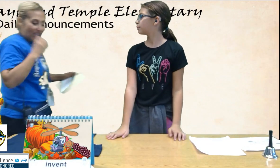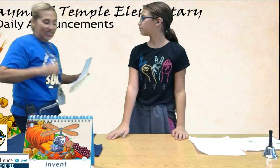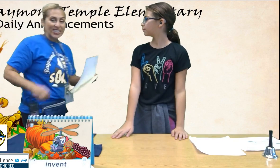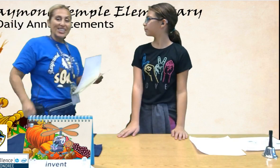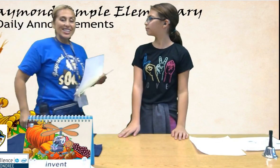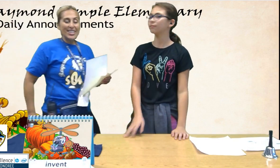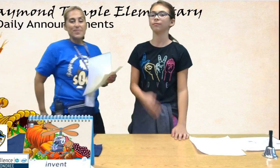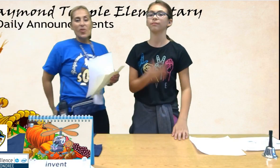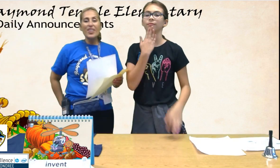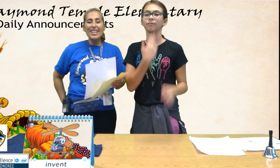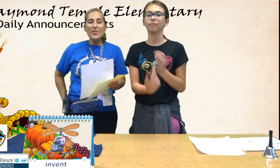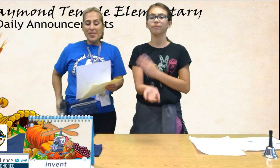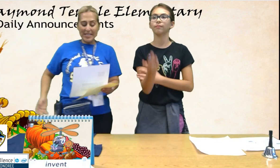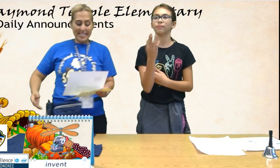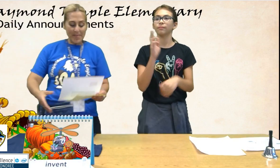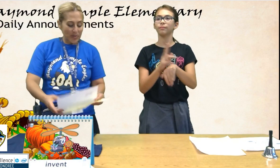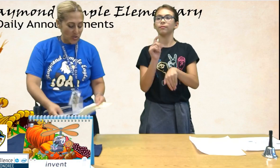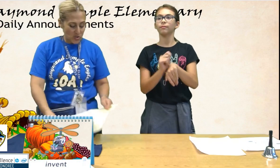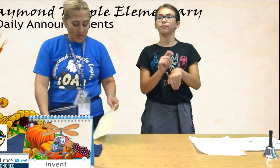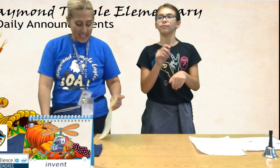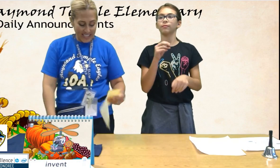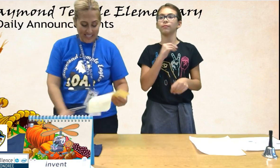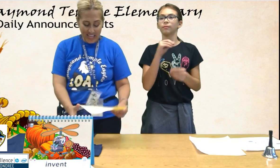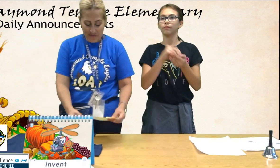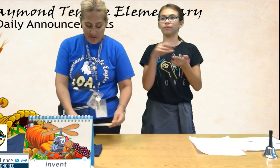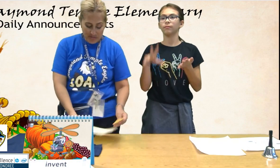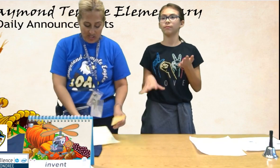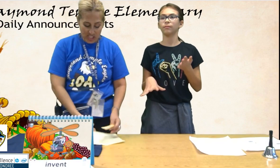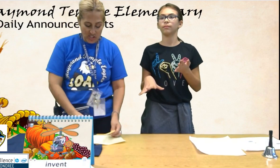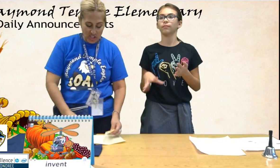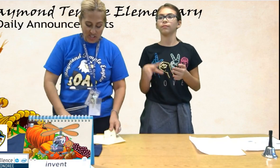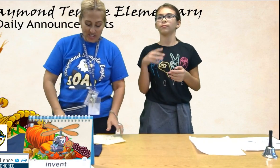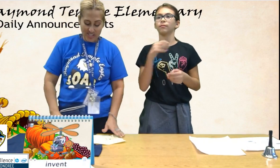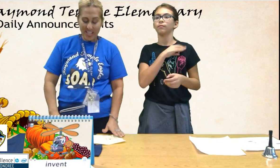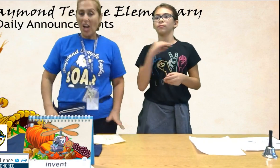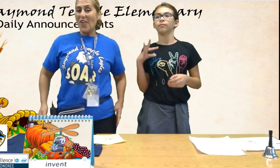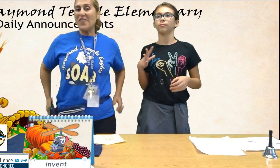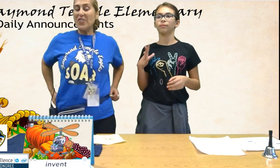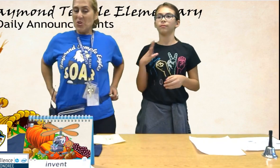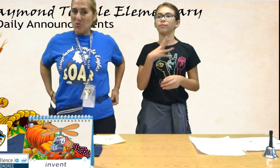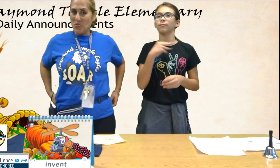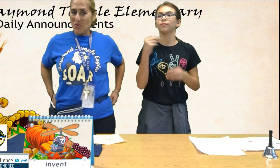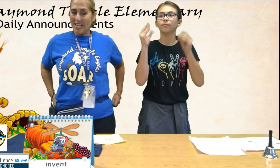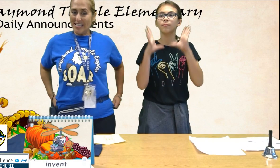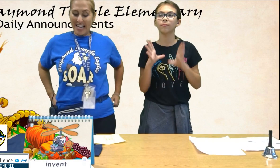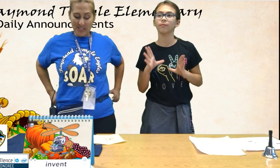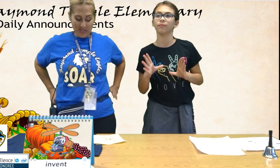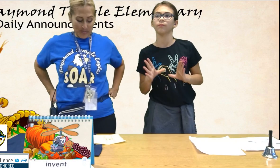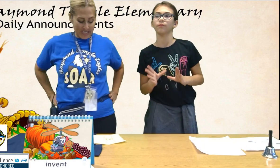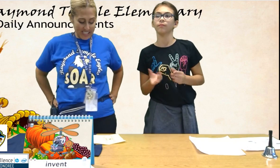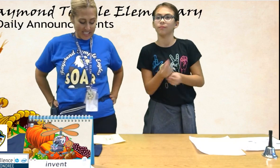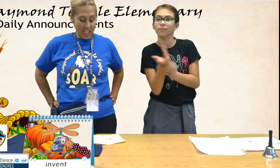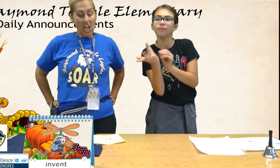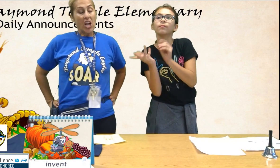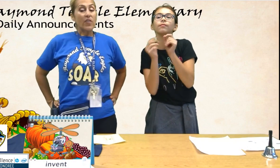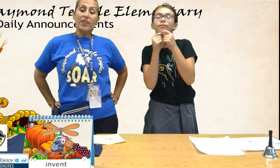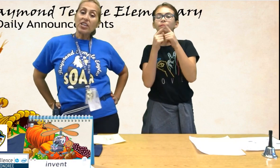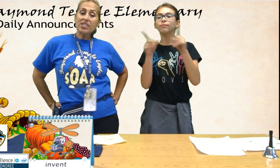Good morning, Raymond Temple students, staff member teachers. A few announcements.